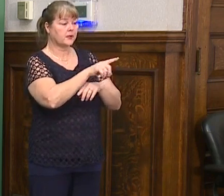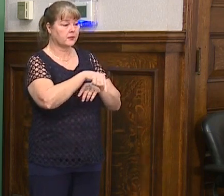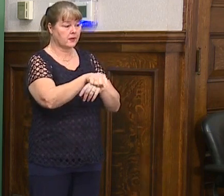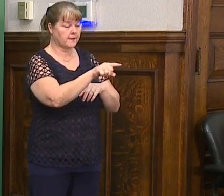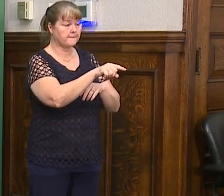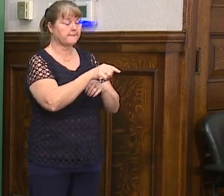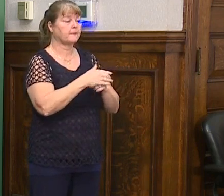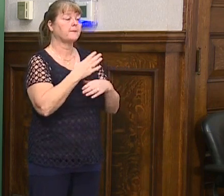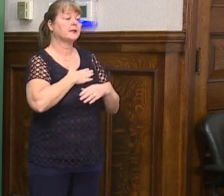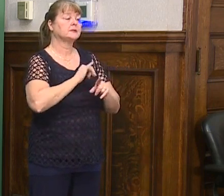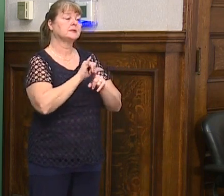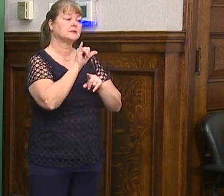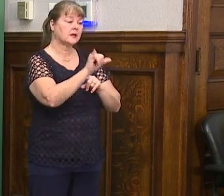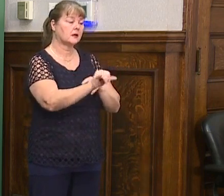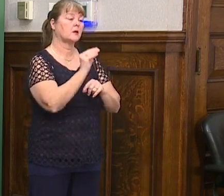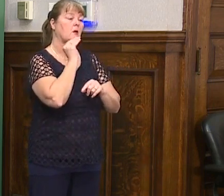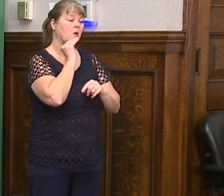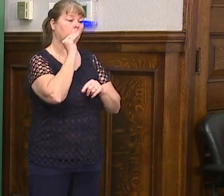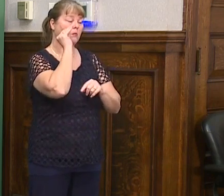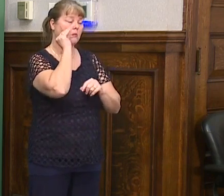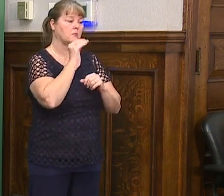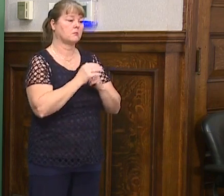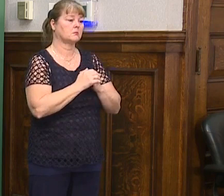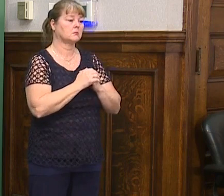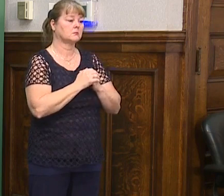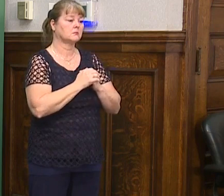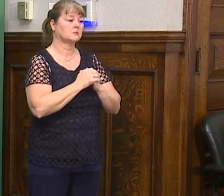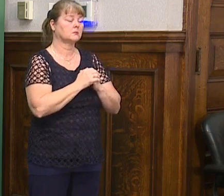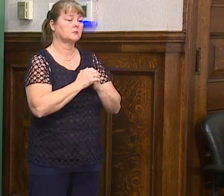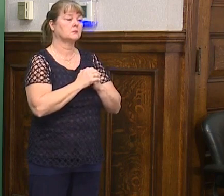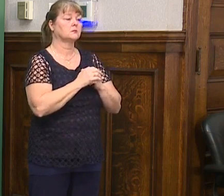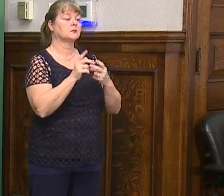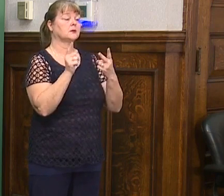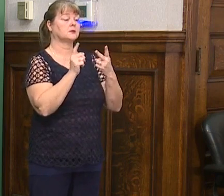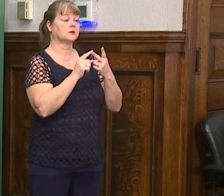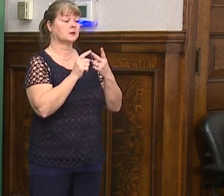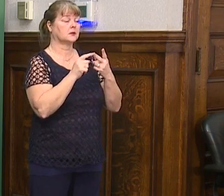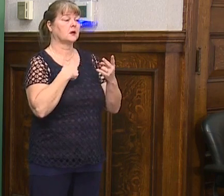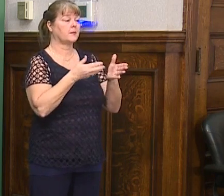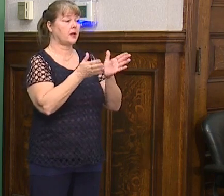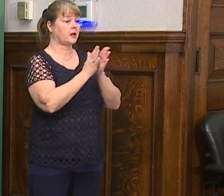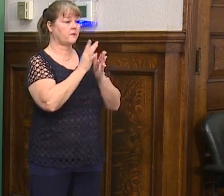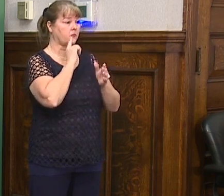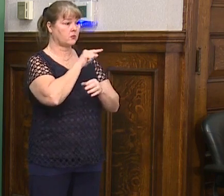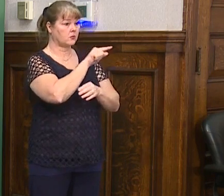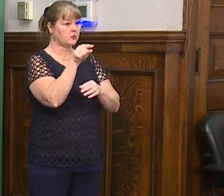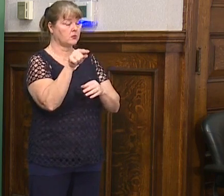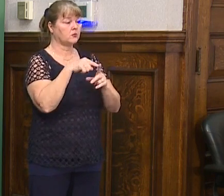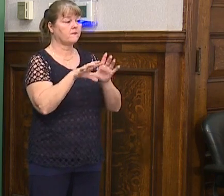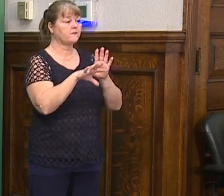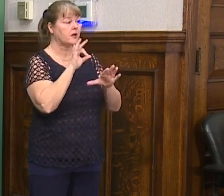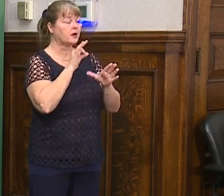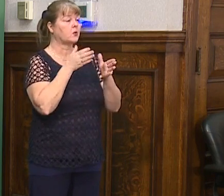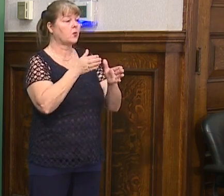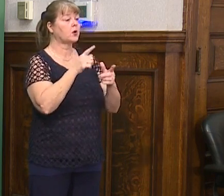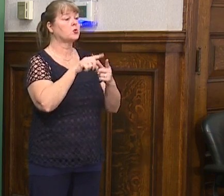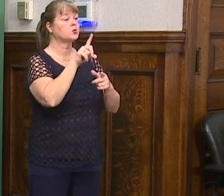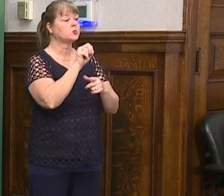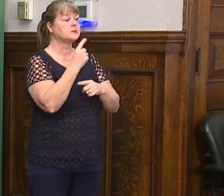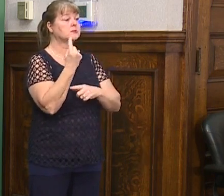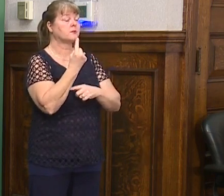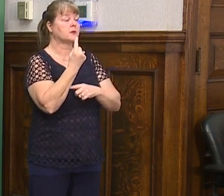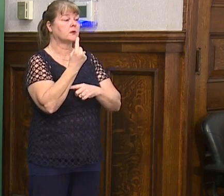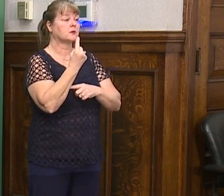please stay home. Secondly, I'm asking for you to find a way to do